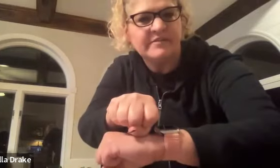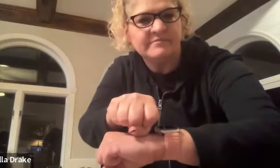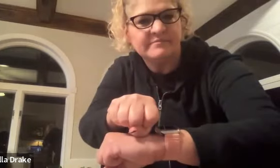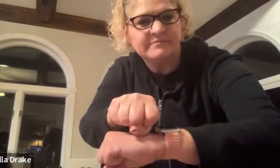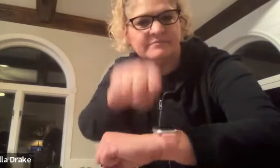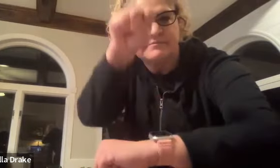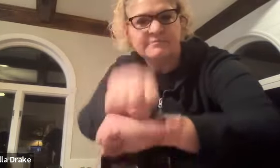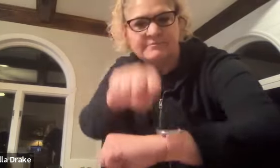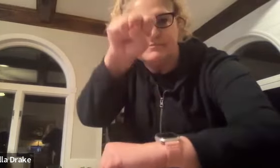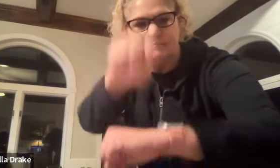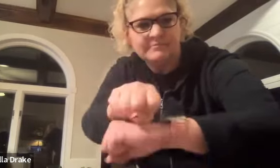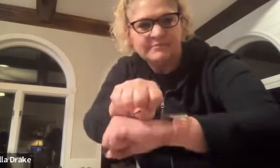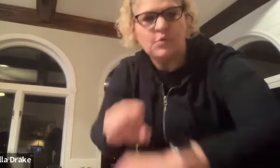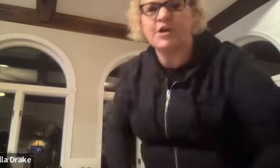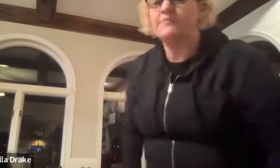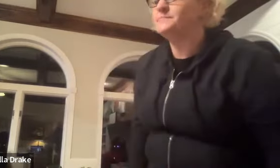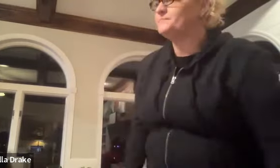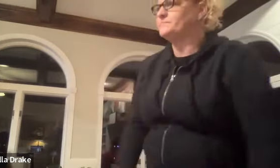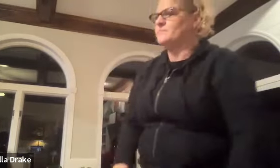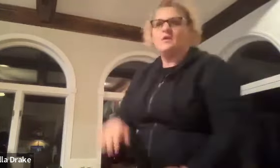it work work